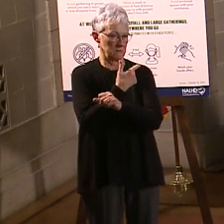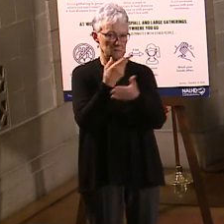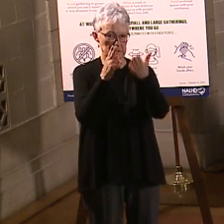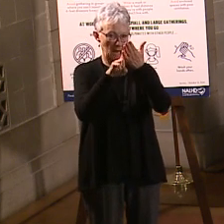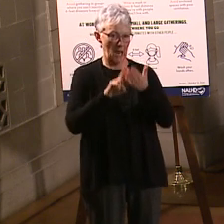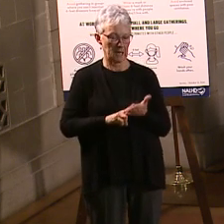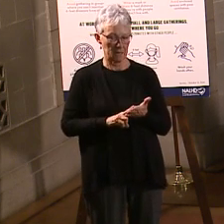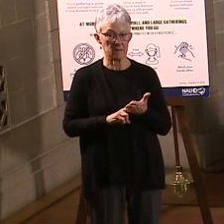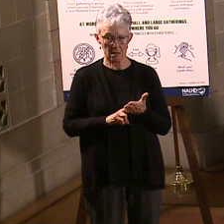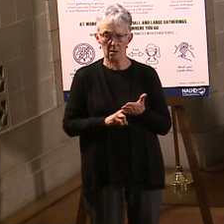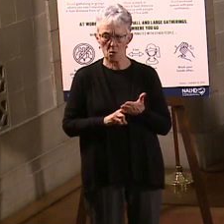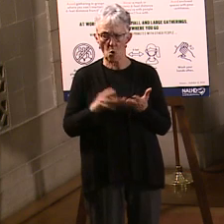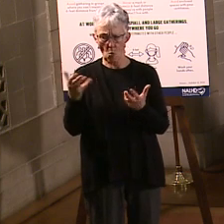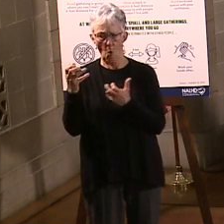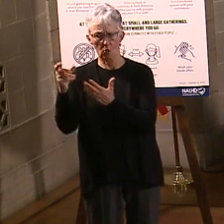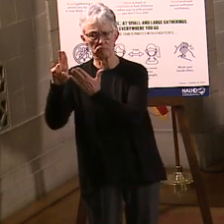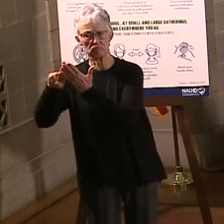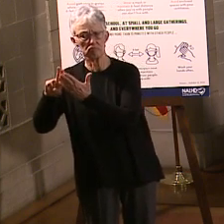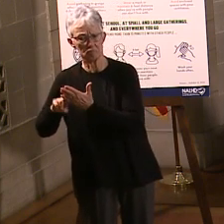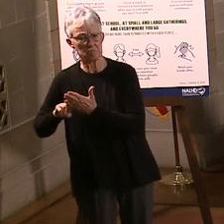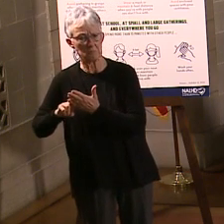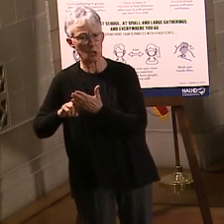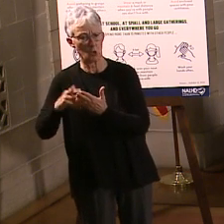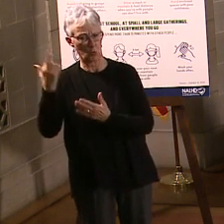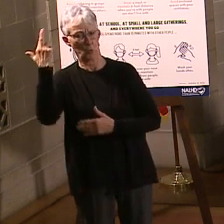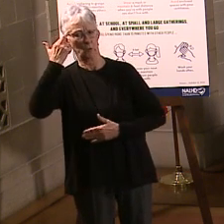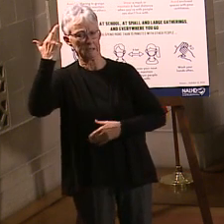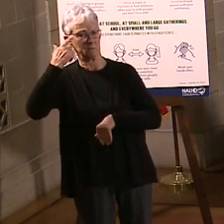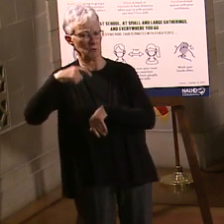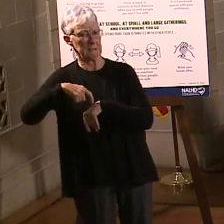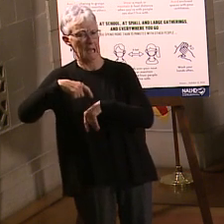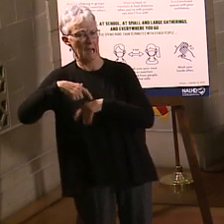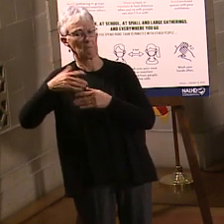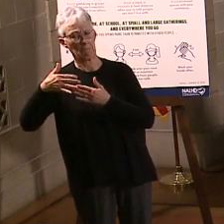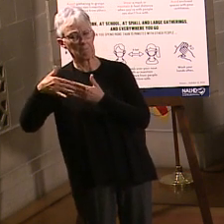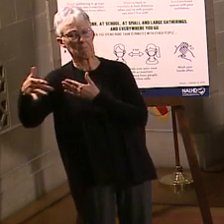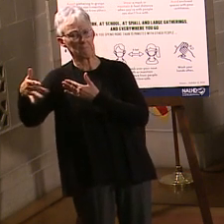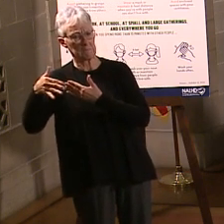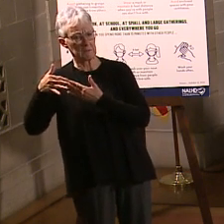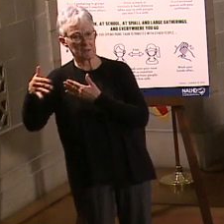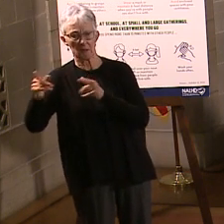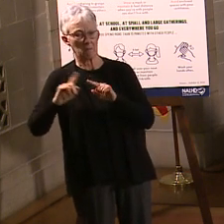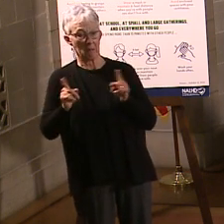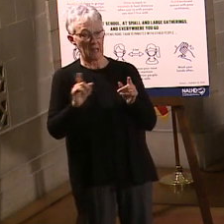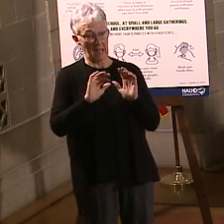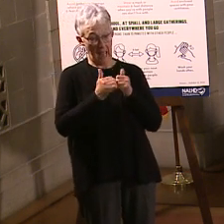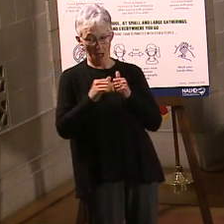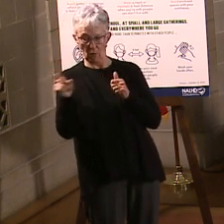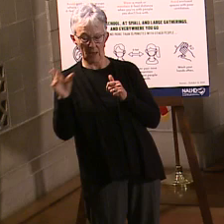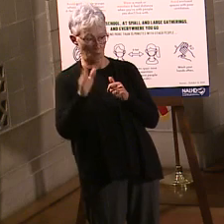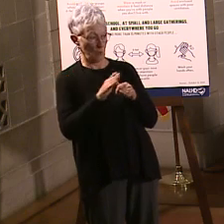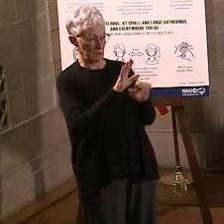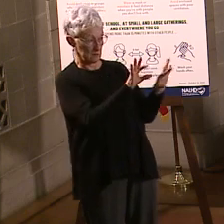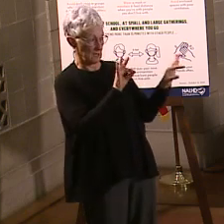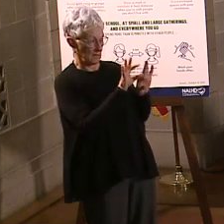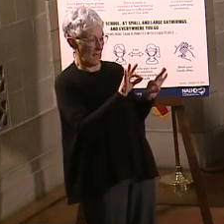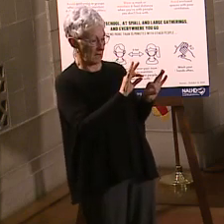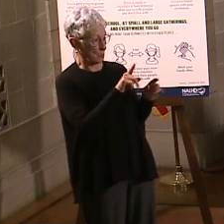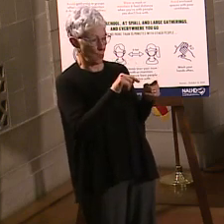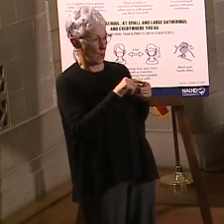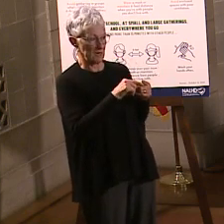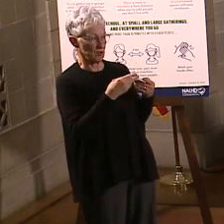good time. But it's going to be a random selection when we get to the general population. Sarah with KTV